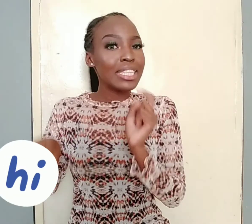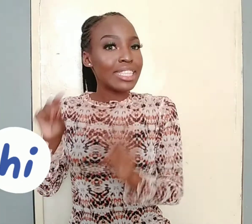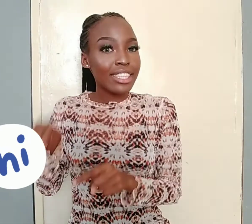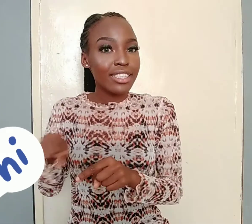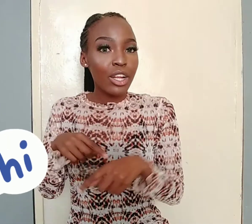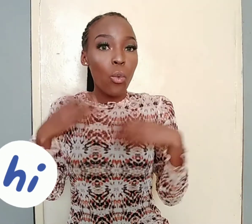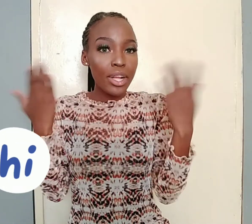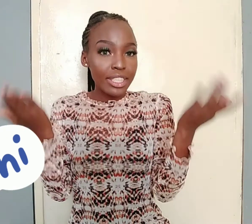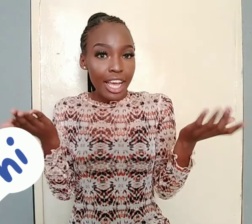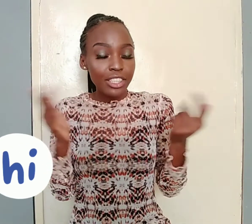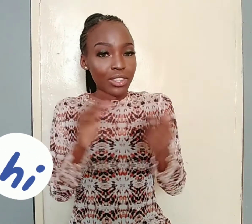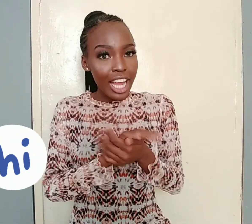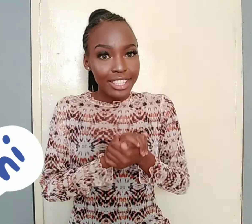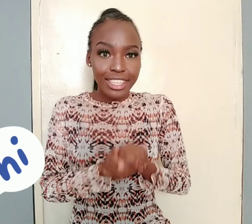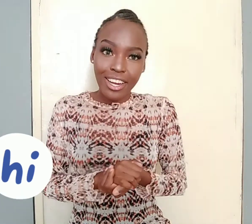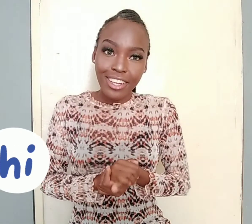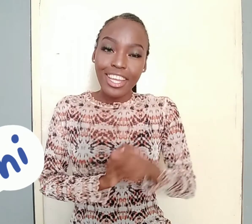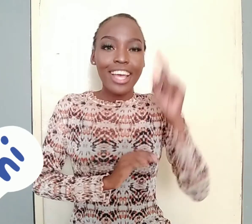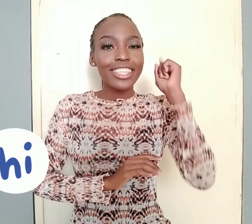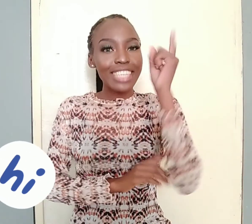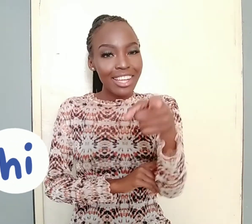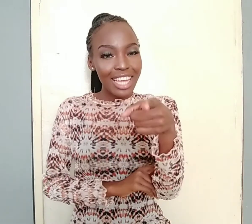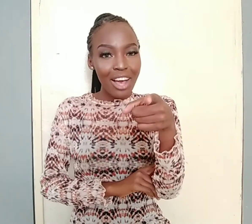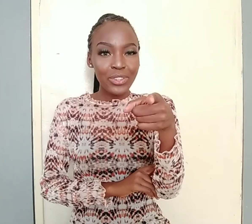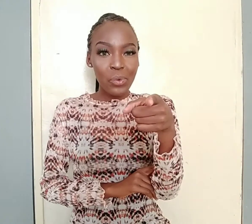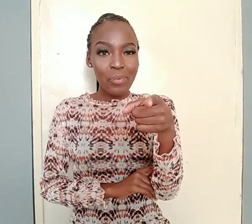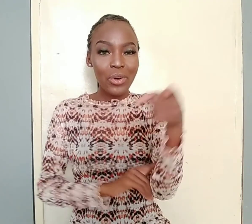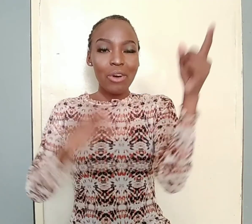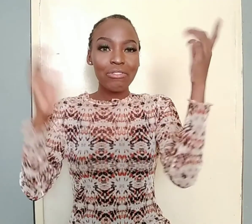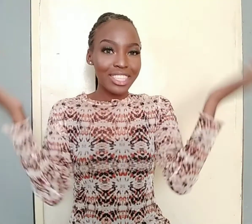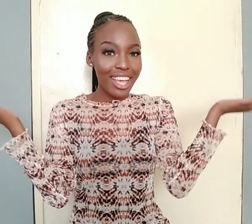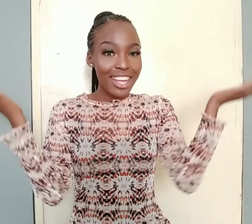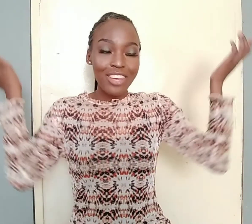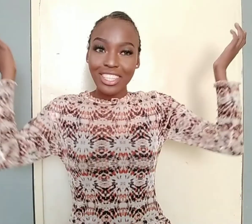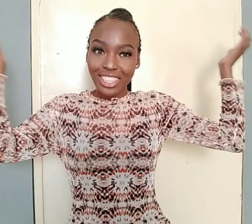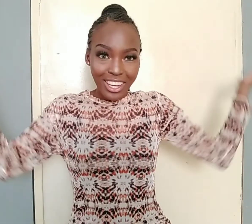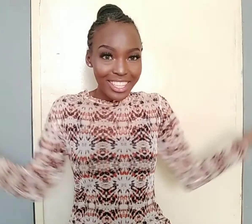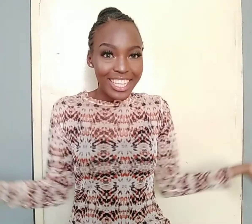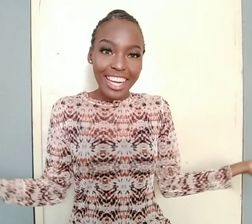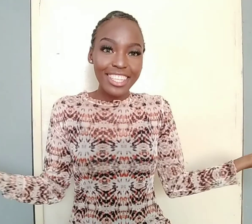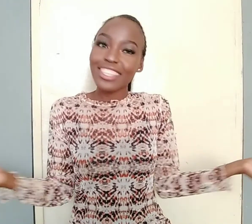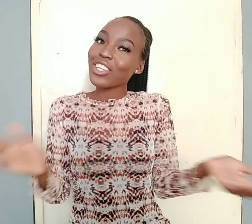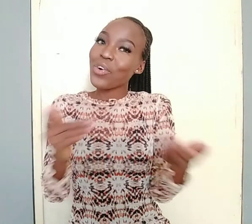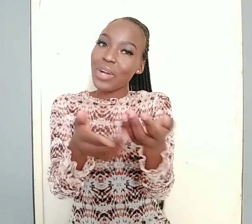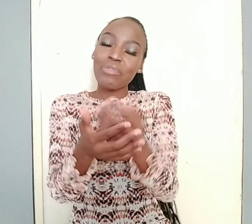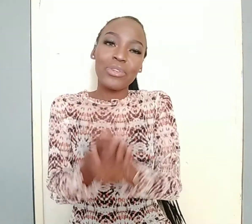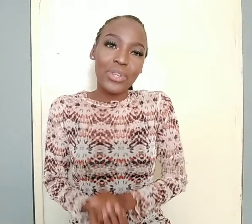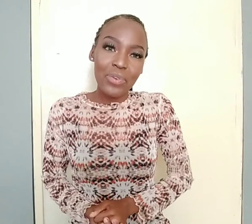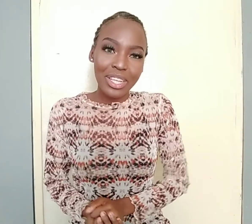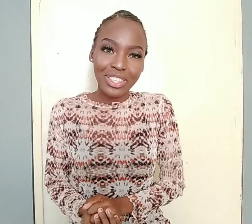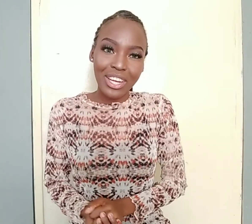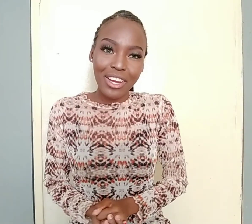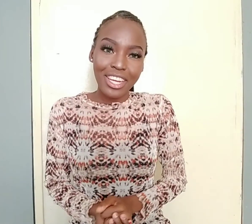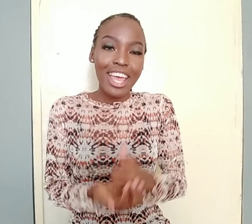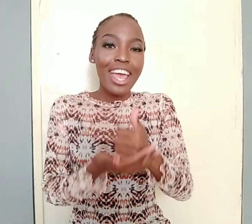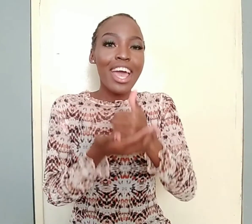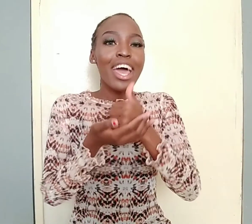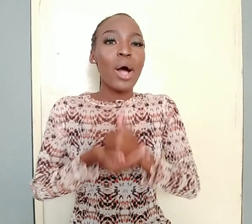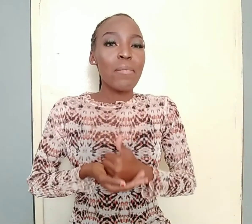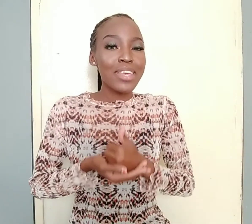section what signs you'd like to learn. Shout out to Mukho for saying he wants to learn colors. So what do you want to learn? Help me